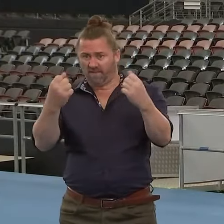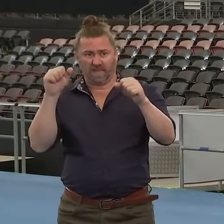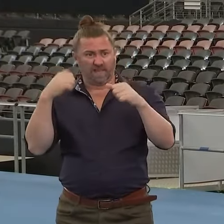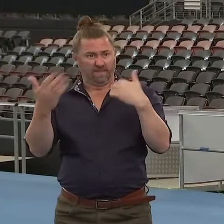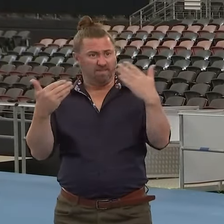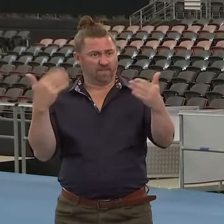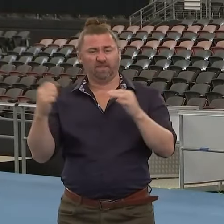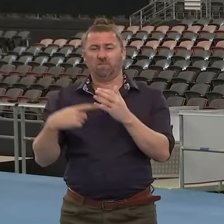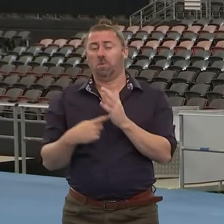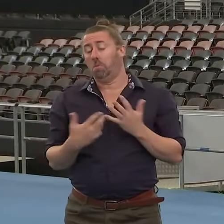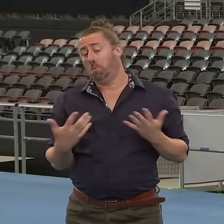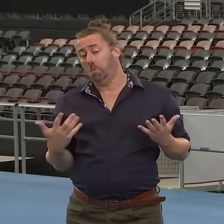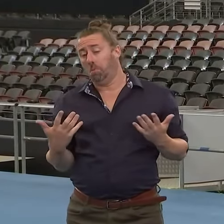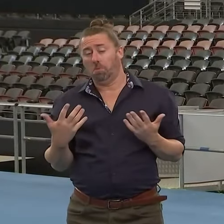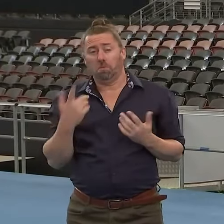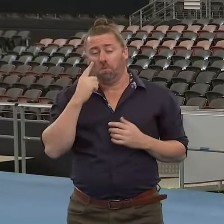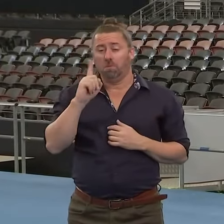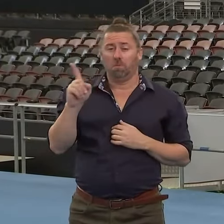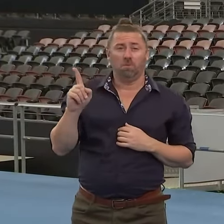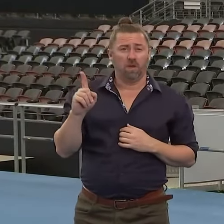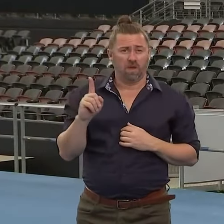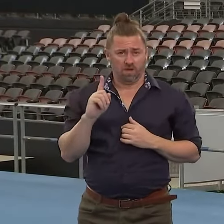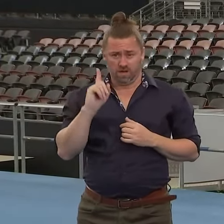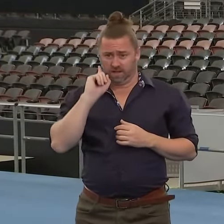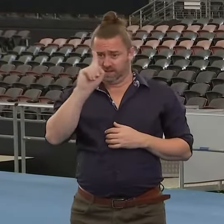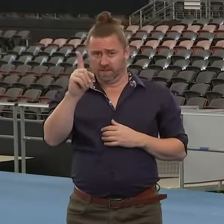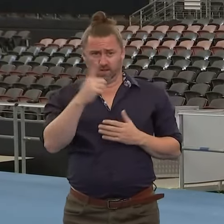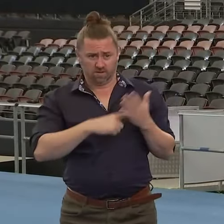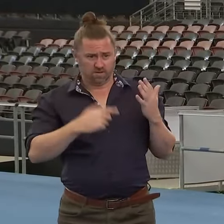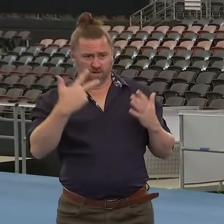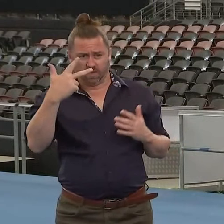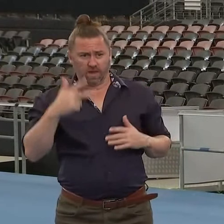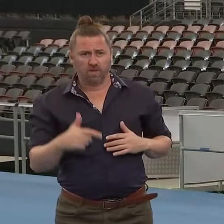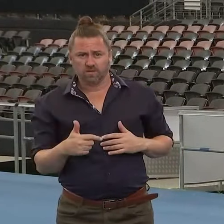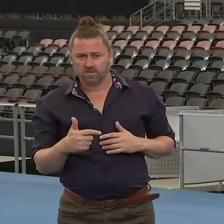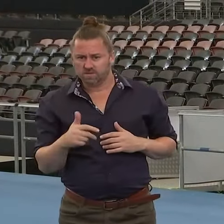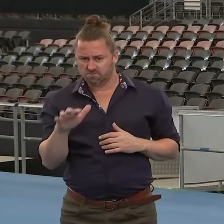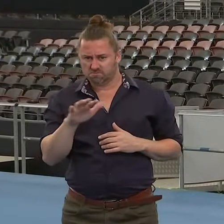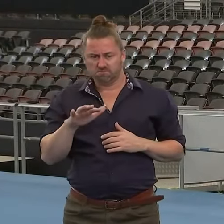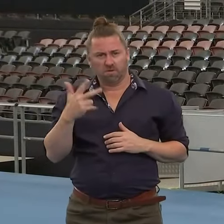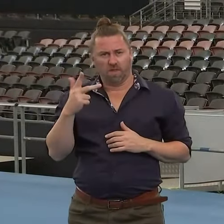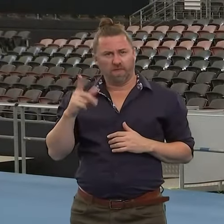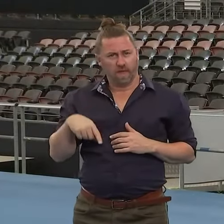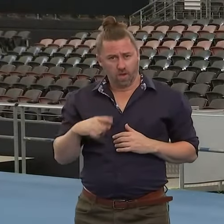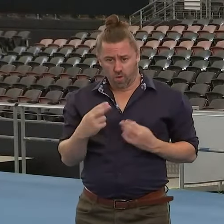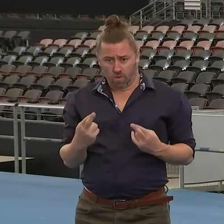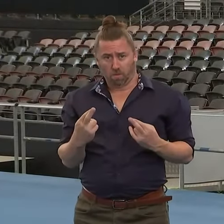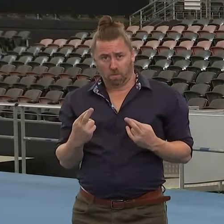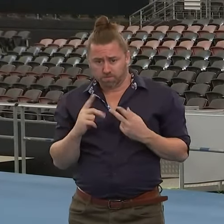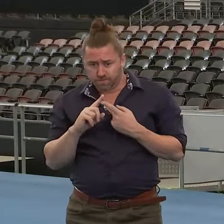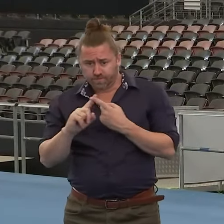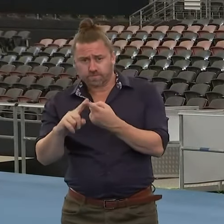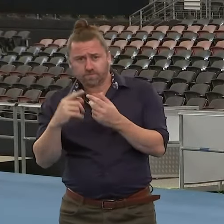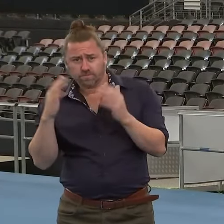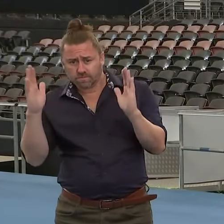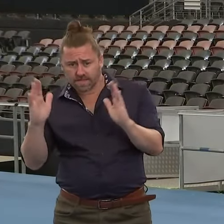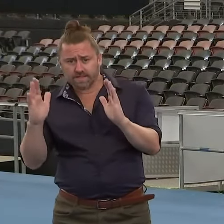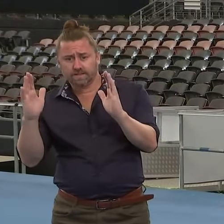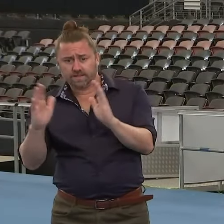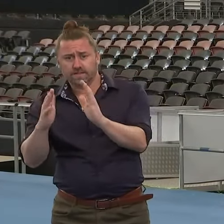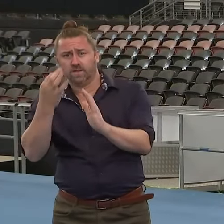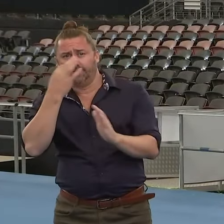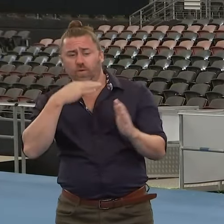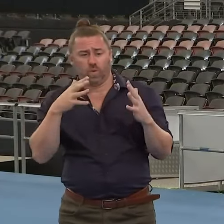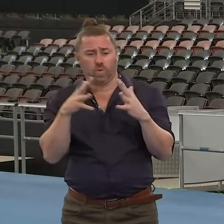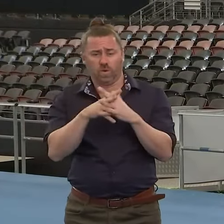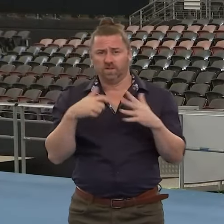is that our numbers in Queensland in the last 24 hours have declined significantly. And let's hope that continues in the coming weeks. Certainly, that is what